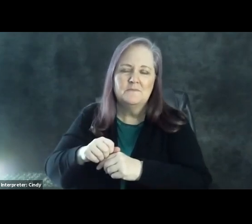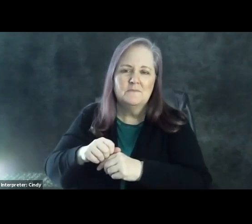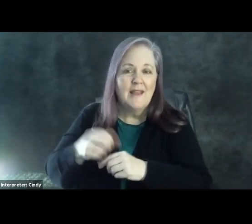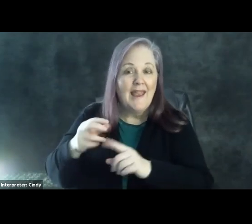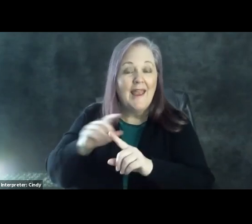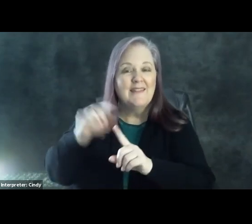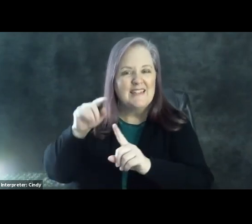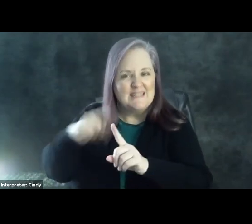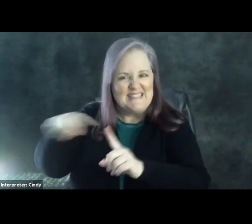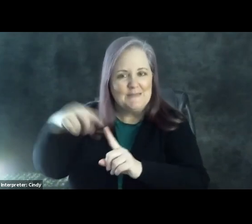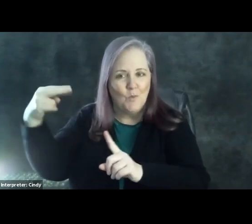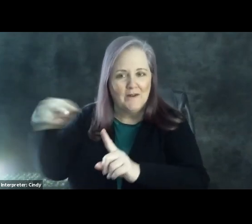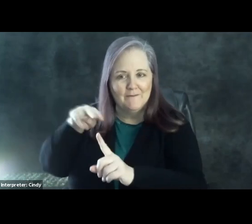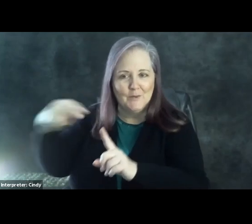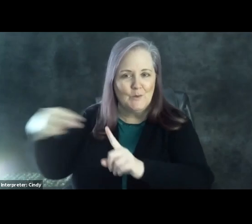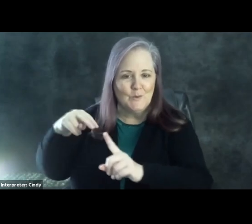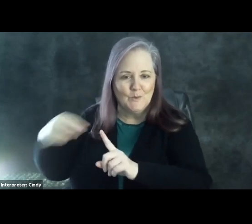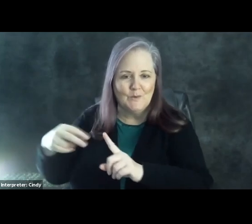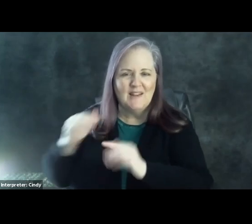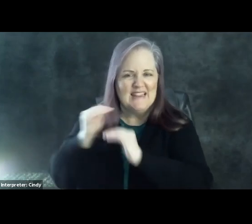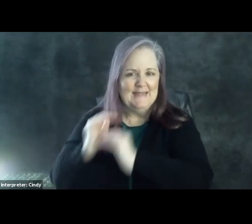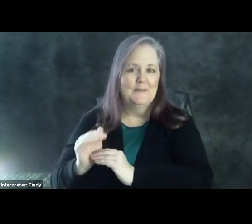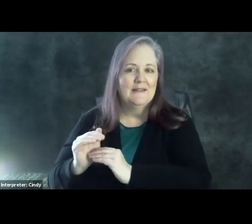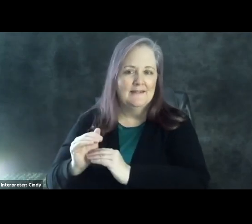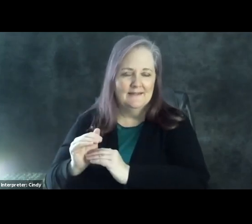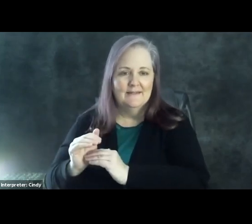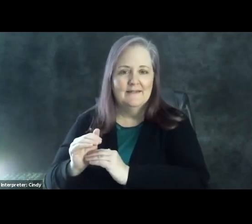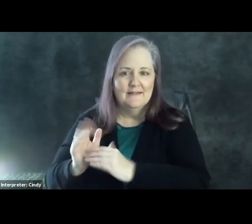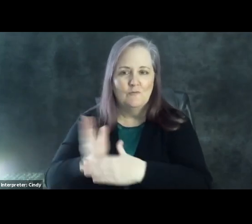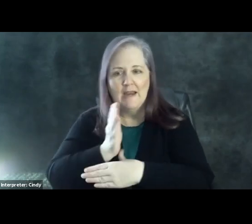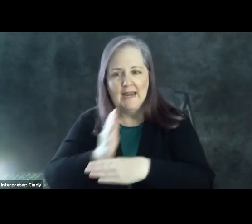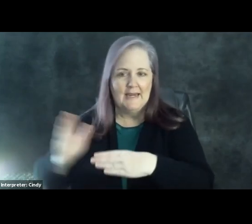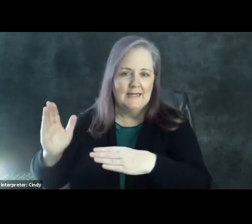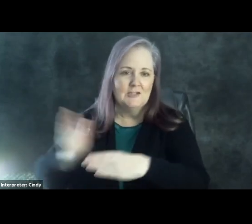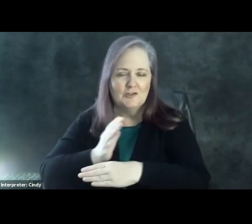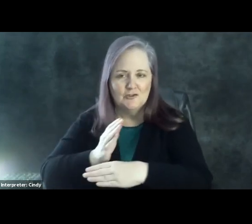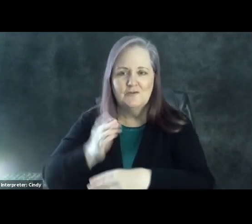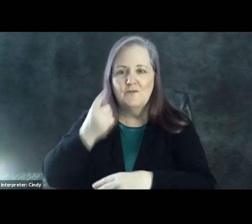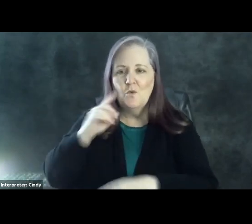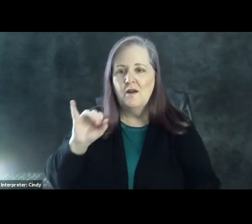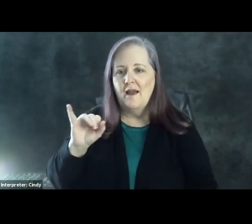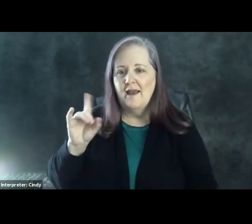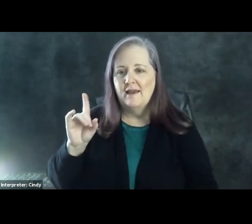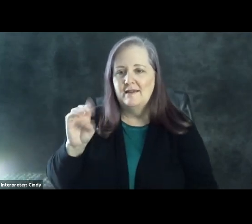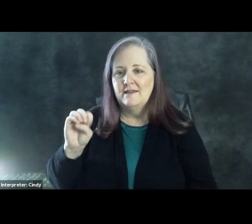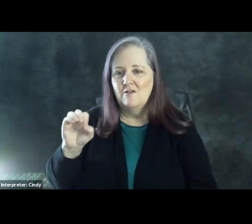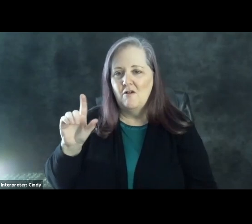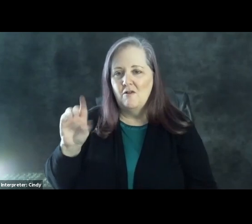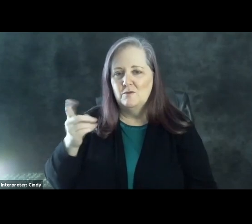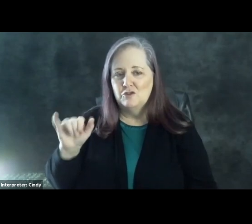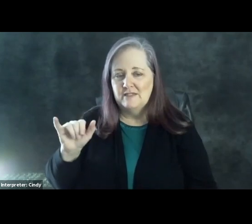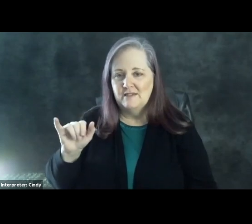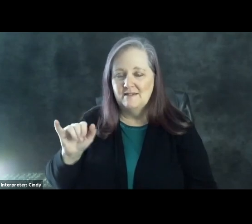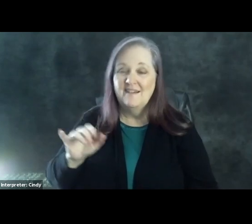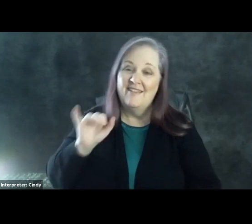view. They're just getting it from, you a limited range of ideology. And in many cases that can be